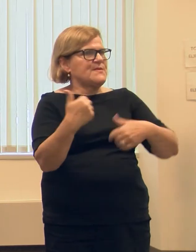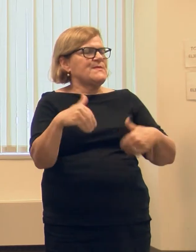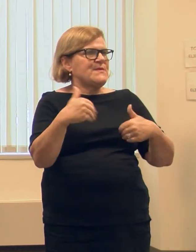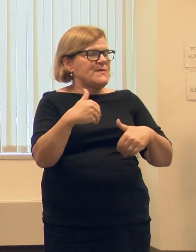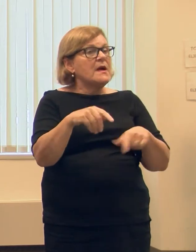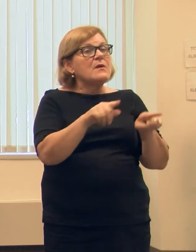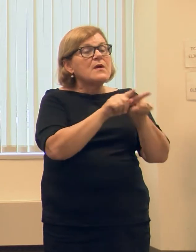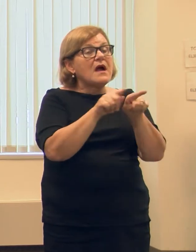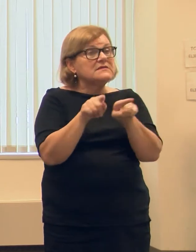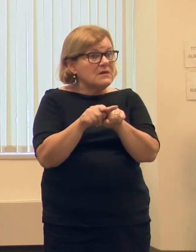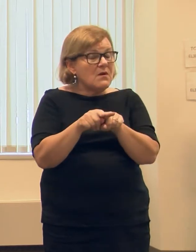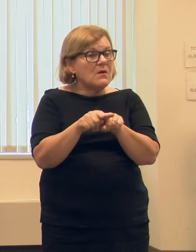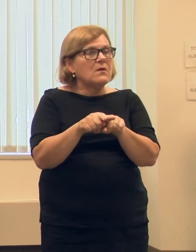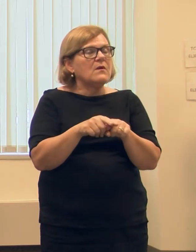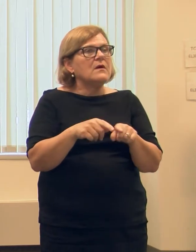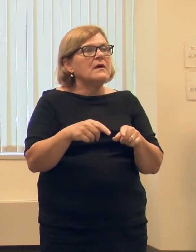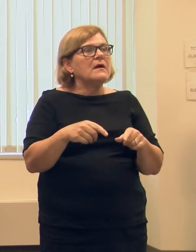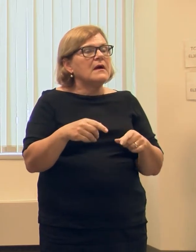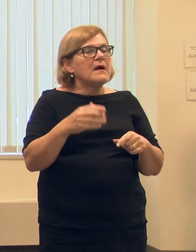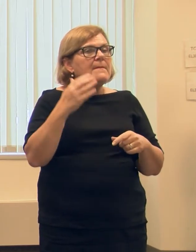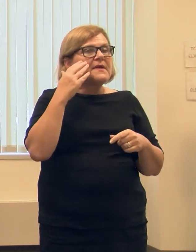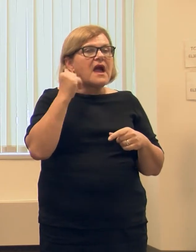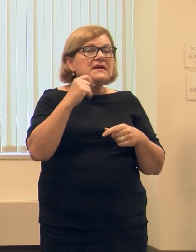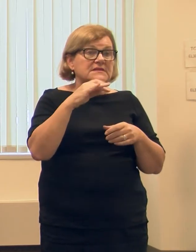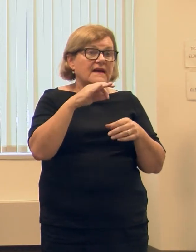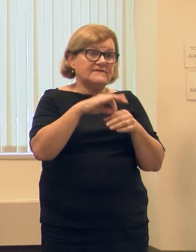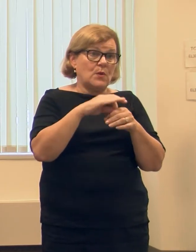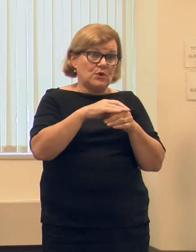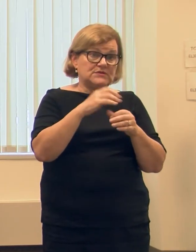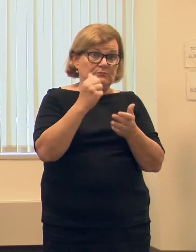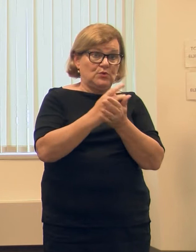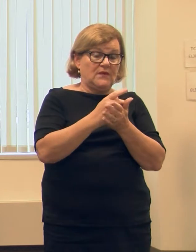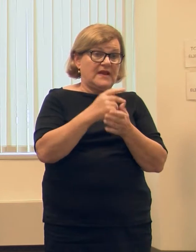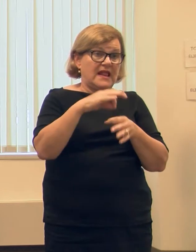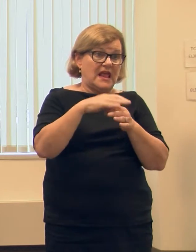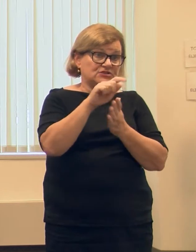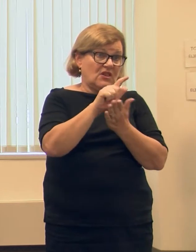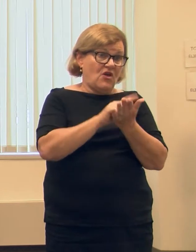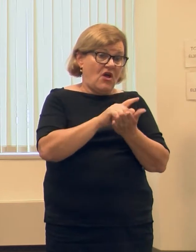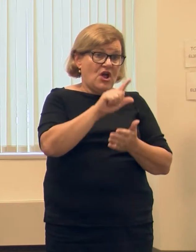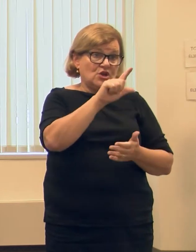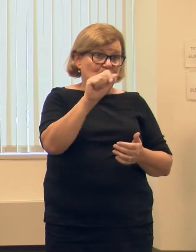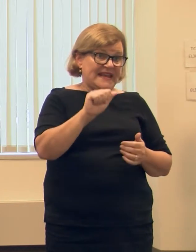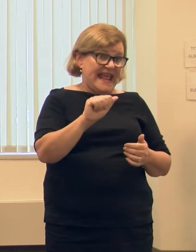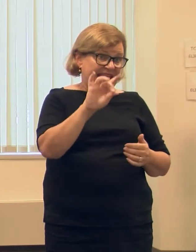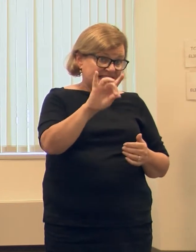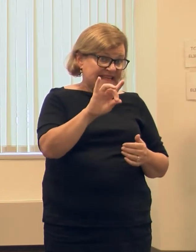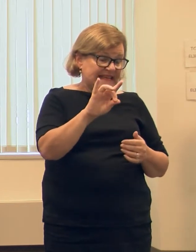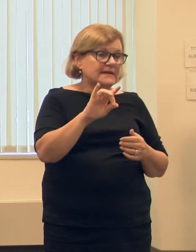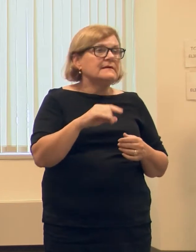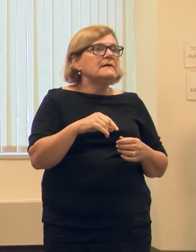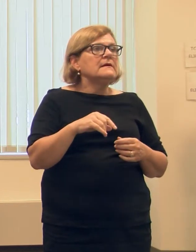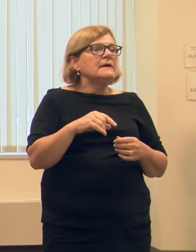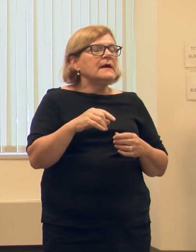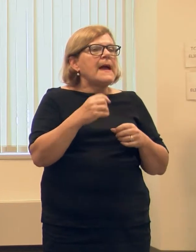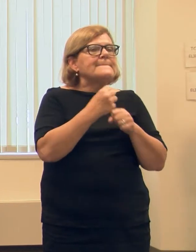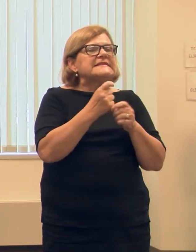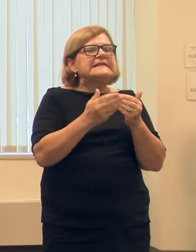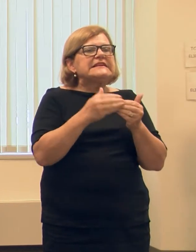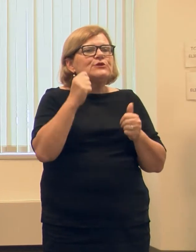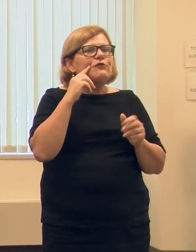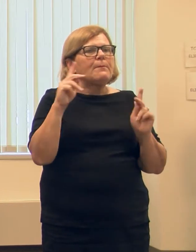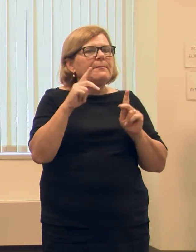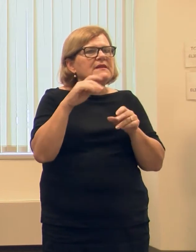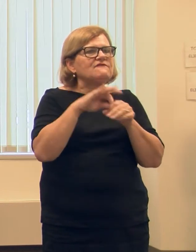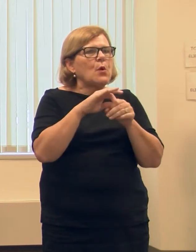we also had, as a result of voters approving an election law on 2018, that makes it easier for